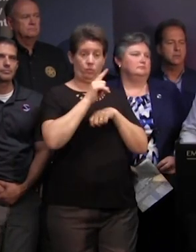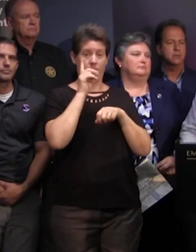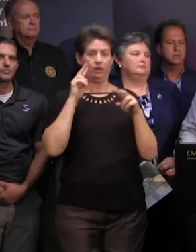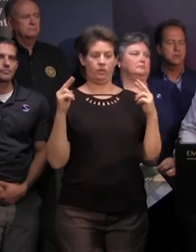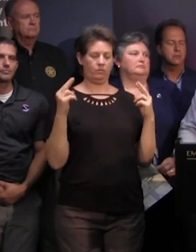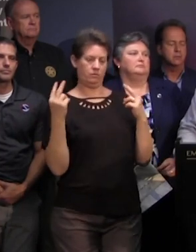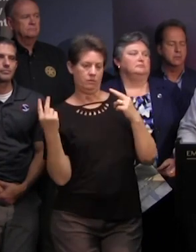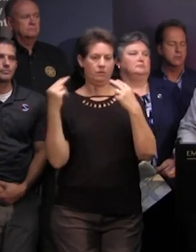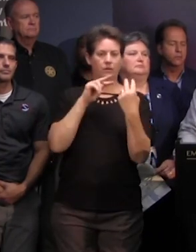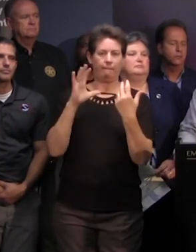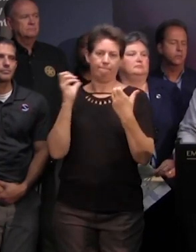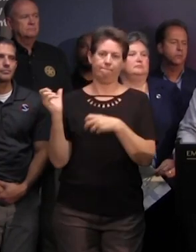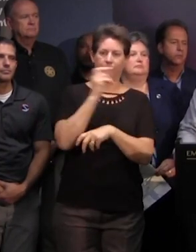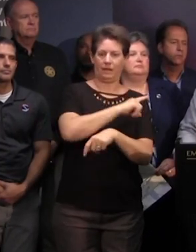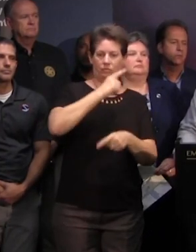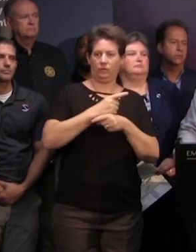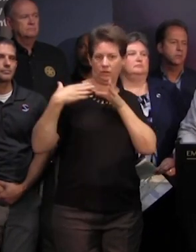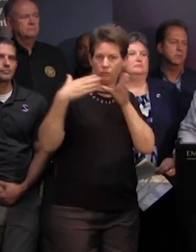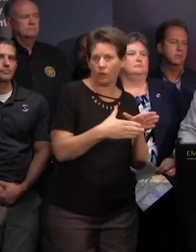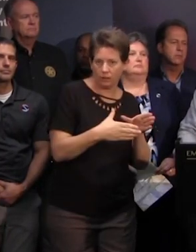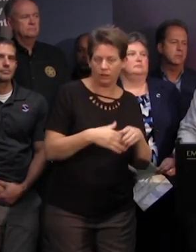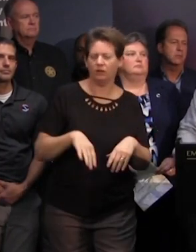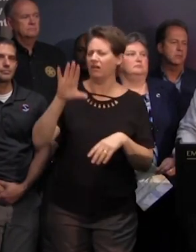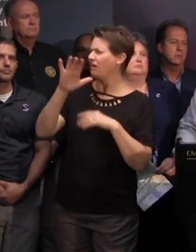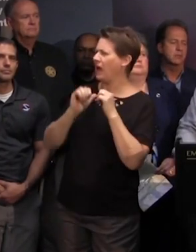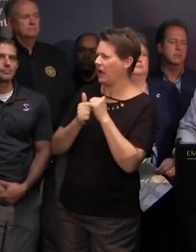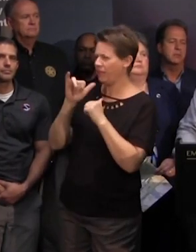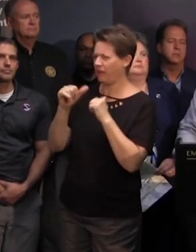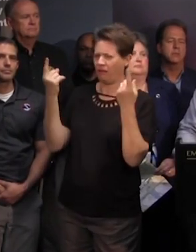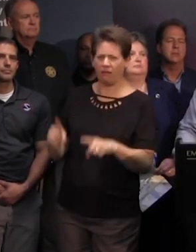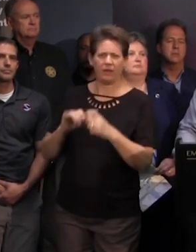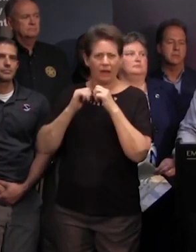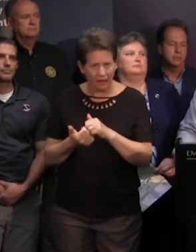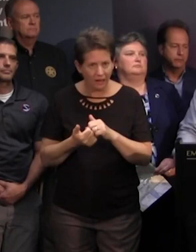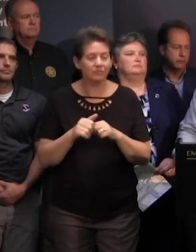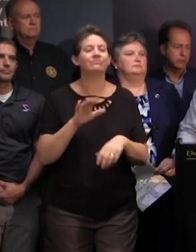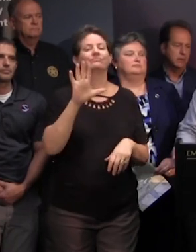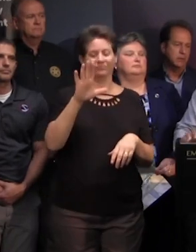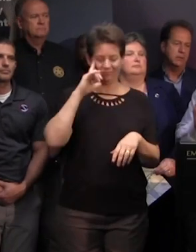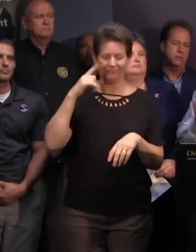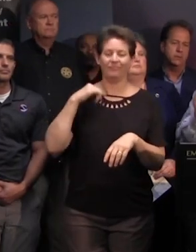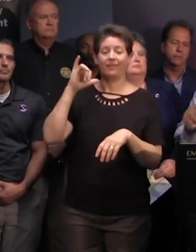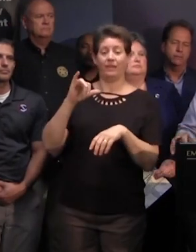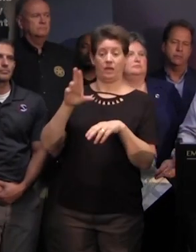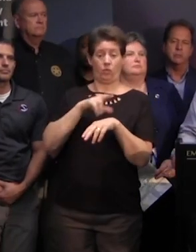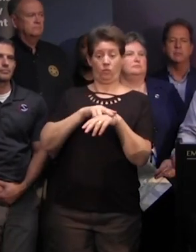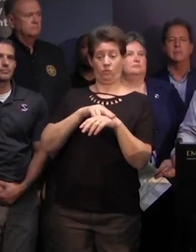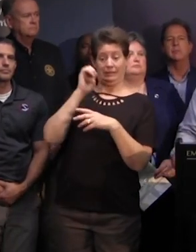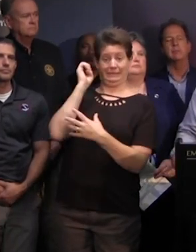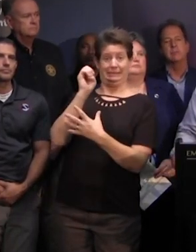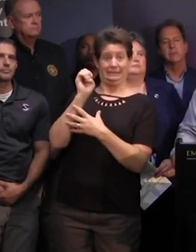reverted side how do we clear for lane reversal we will flush the normal traffic of the eastbound